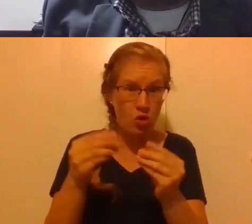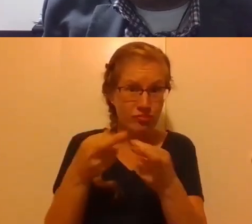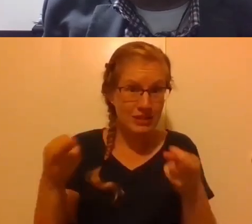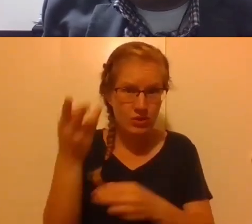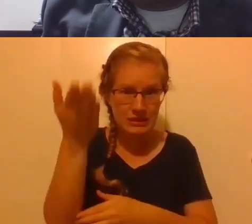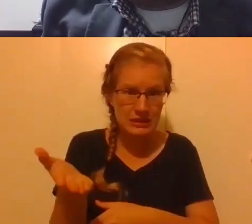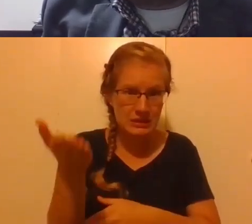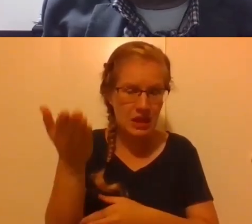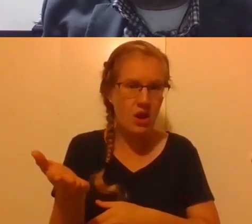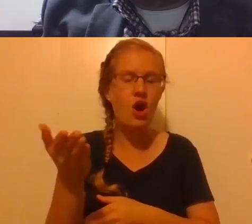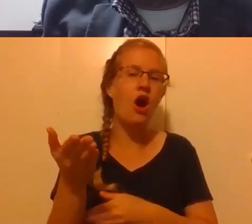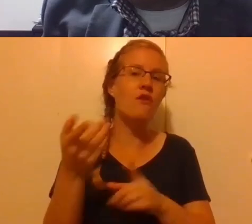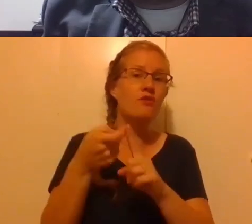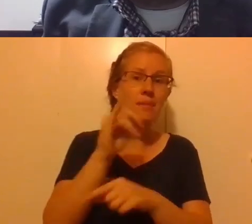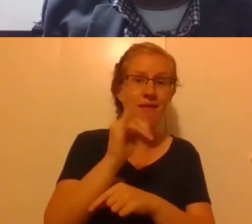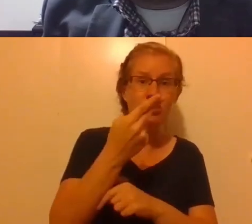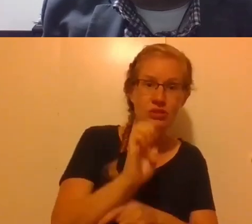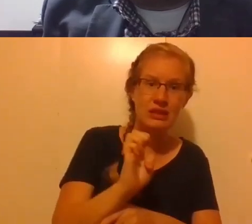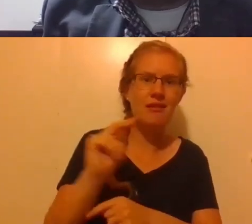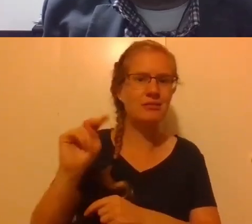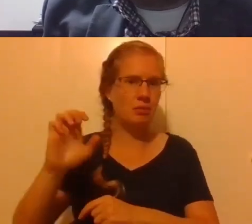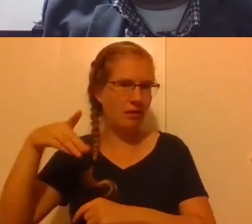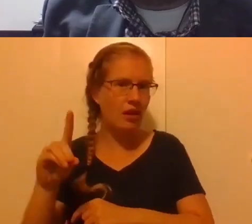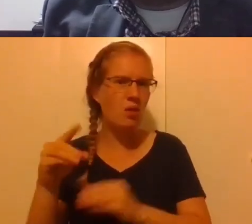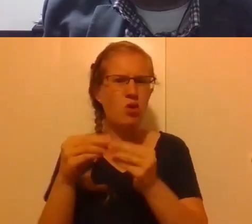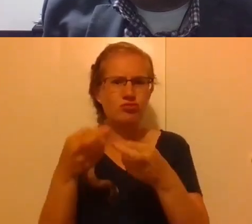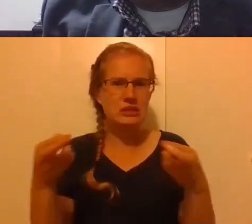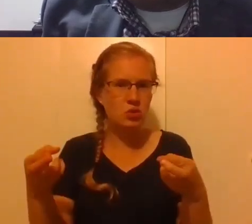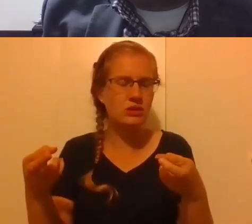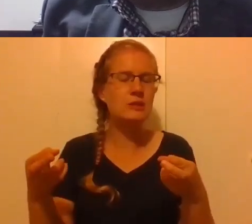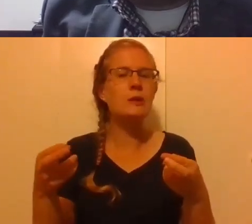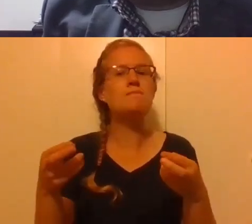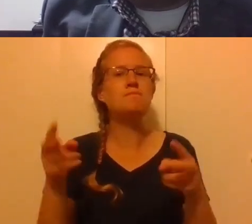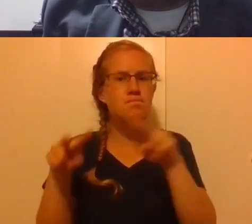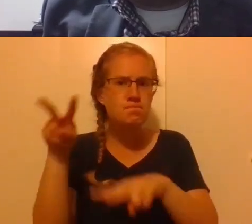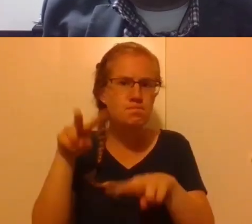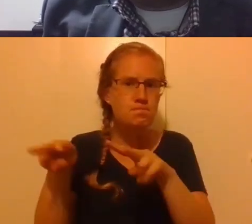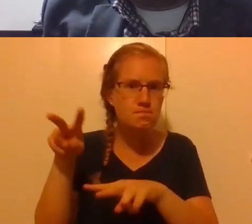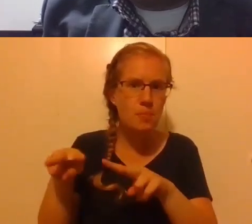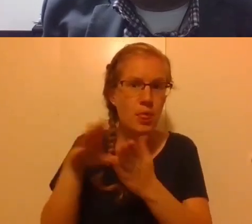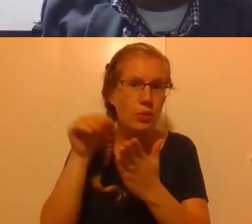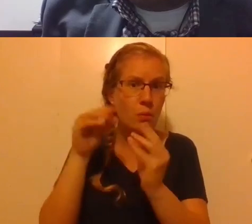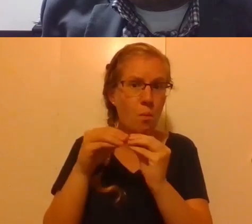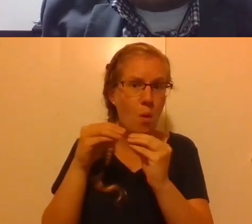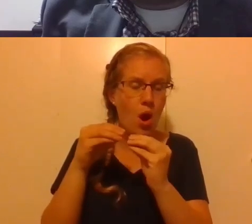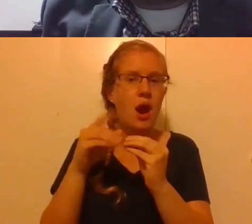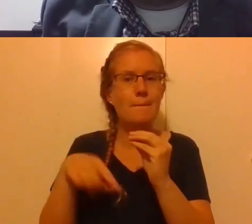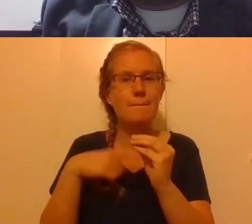from the Institute for Human Ecology and the National Catholic Partnership on Disability. If you want to learn more about